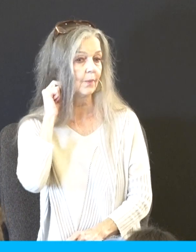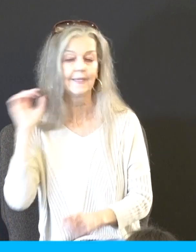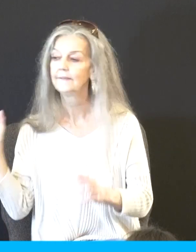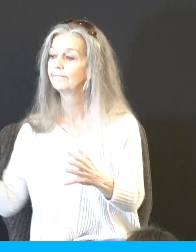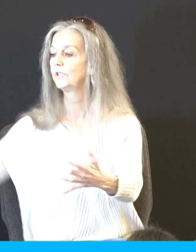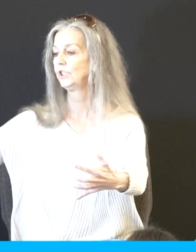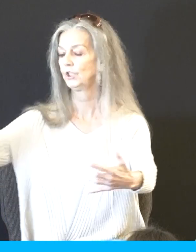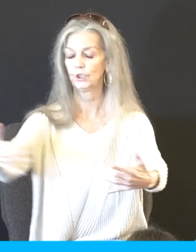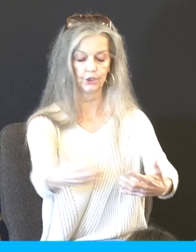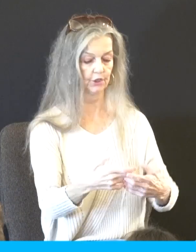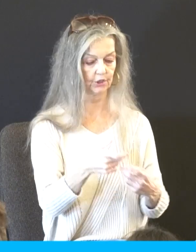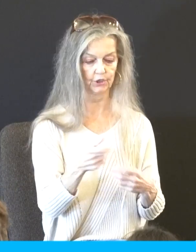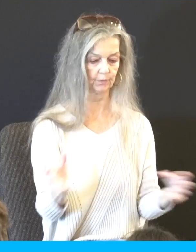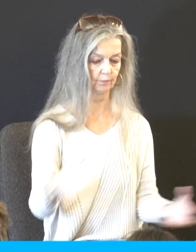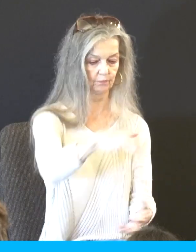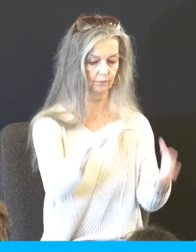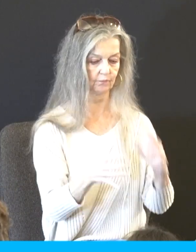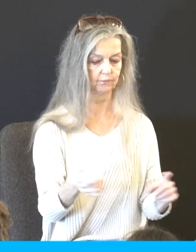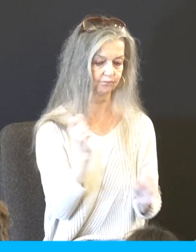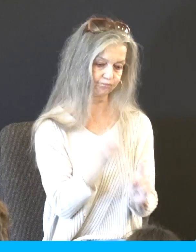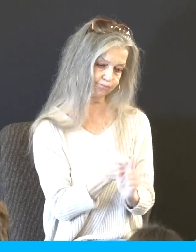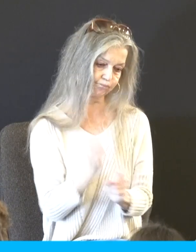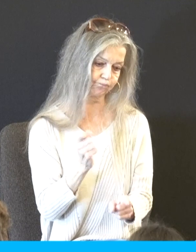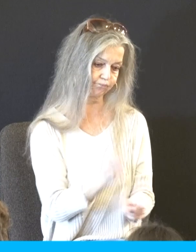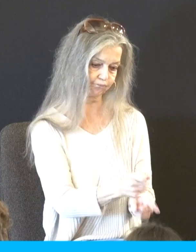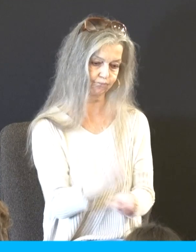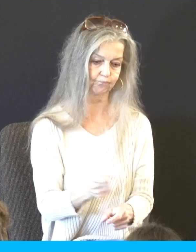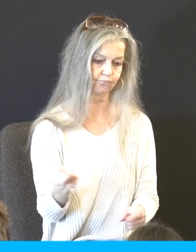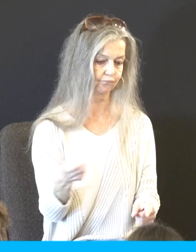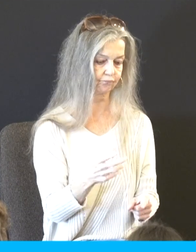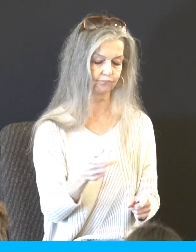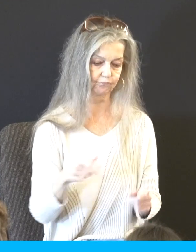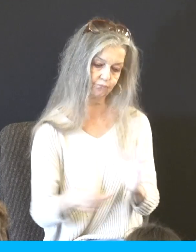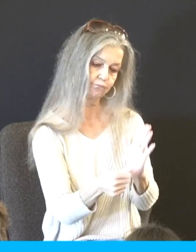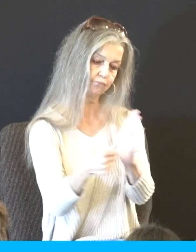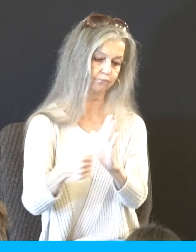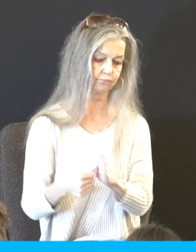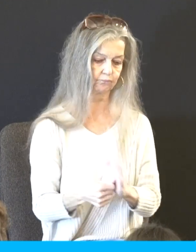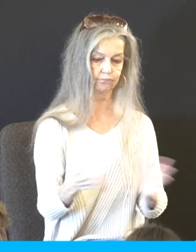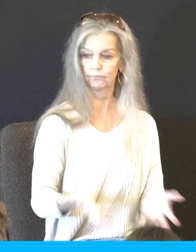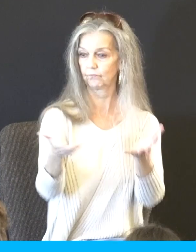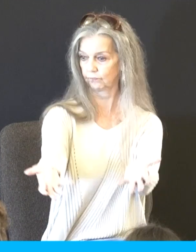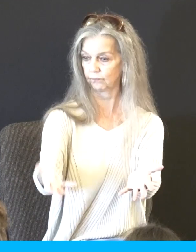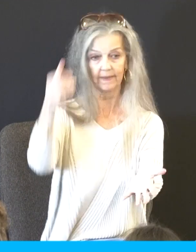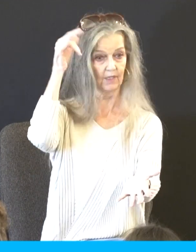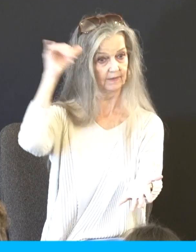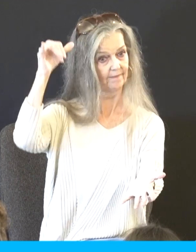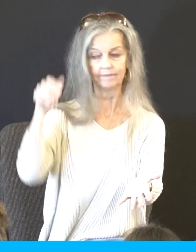tool. He made a molten calf and he said, these be thy gods, O Israel, which brought thee out of the land of Egypt. When Aaron